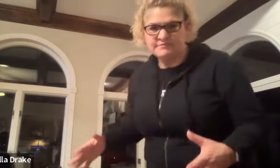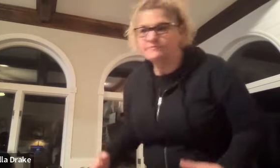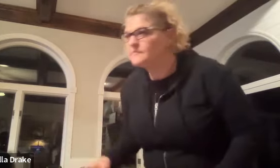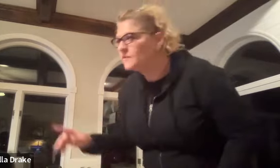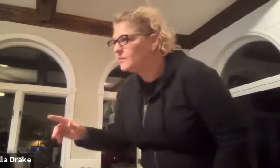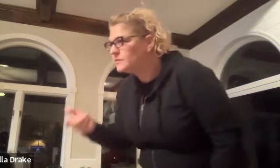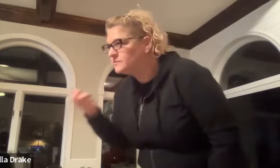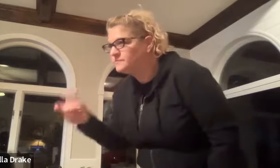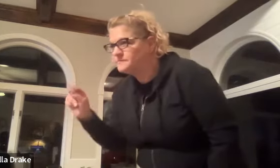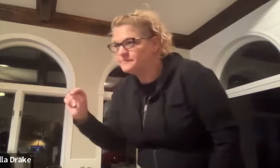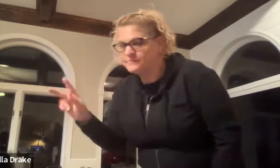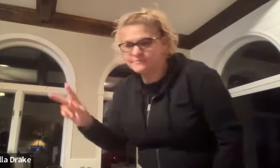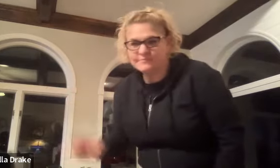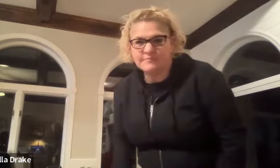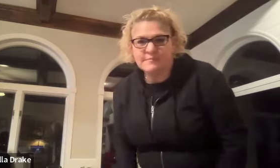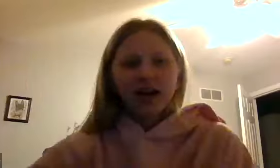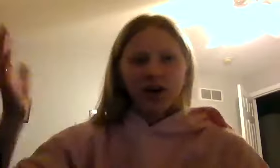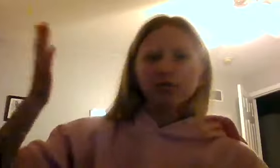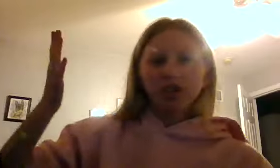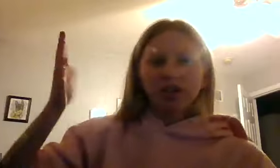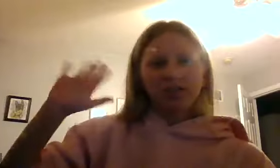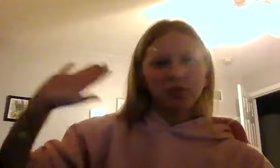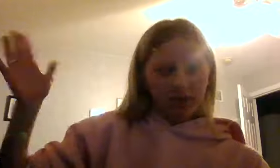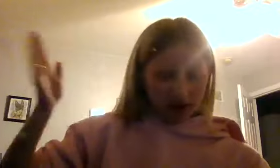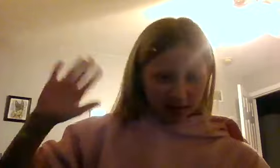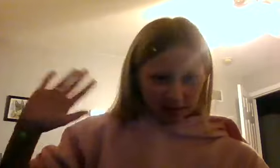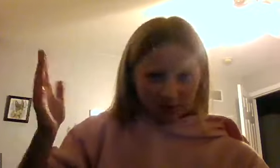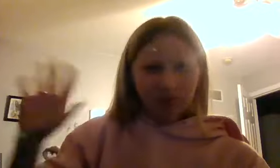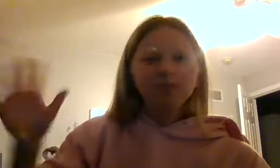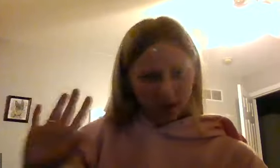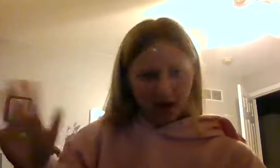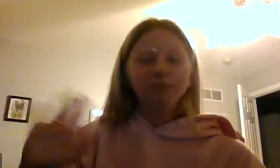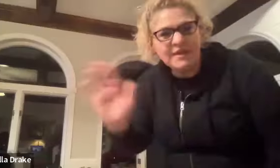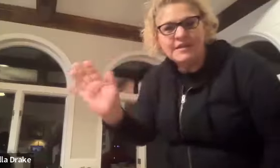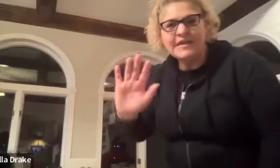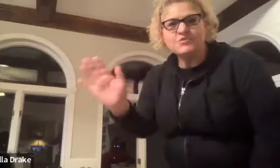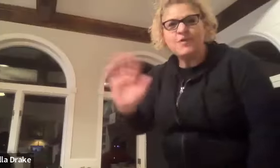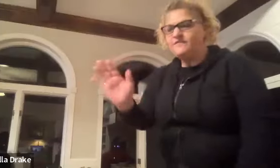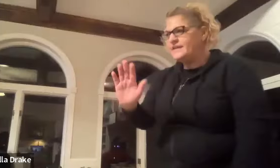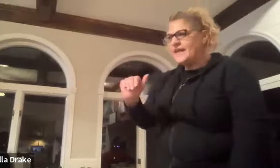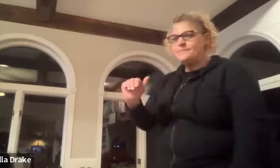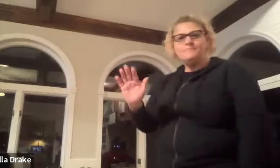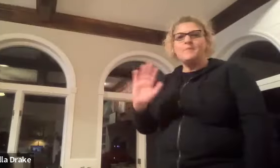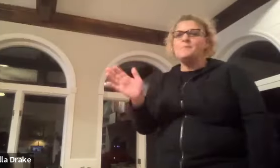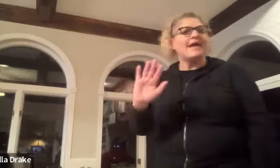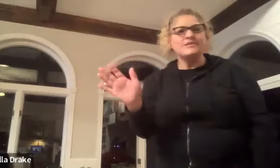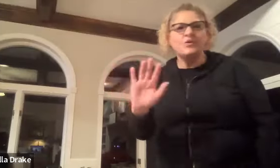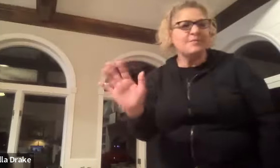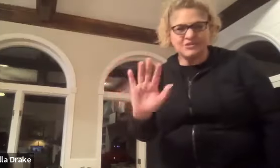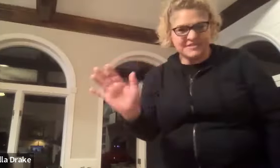what is hello just waving yeah hello is waving and by is pretty much the